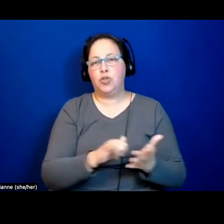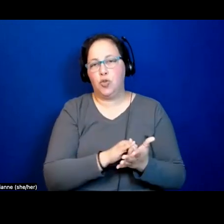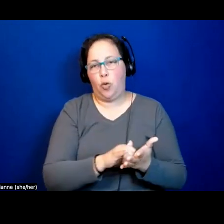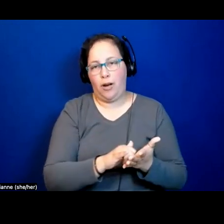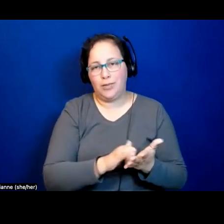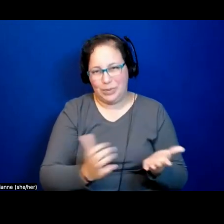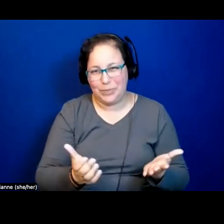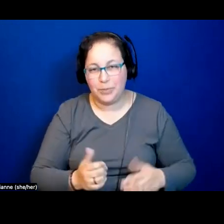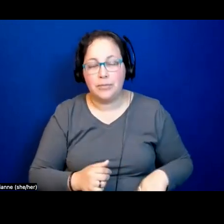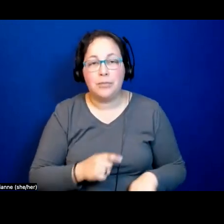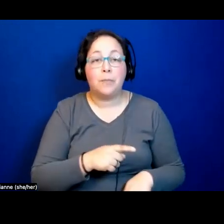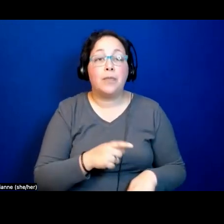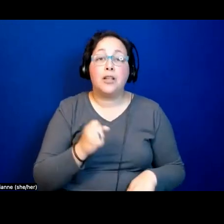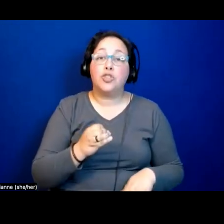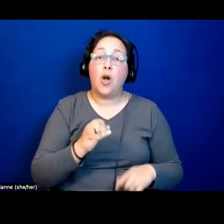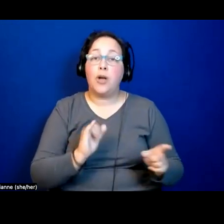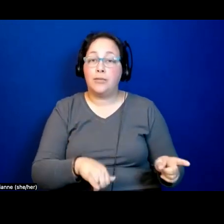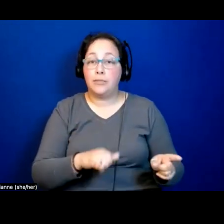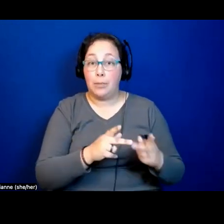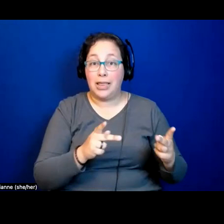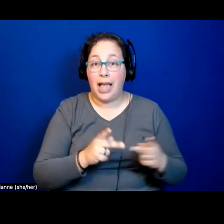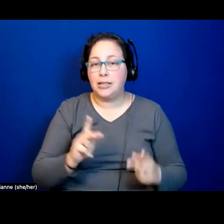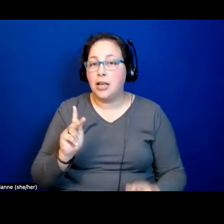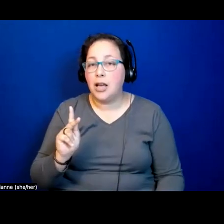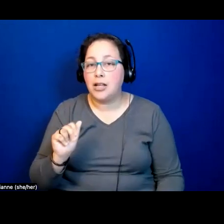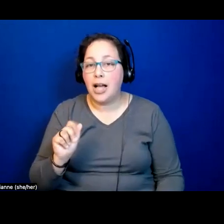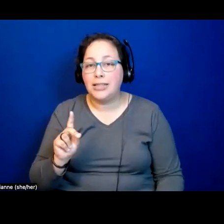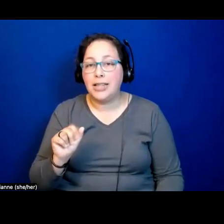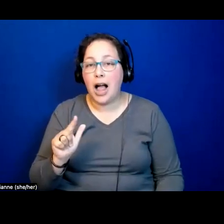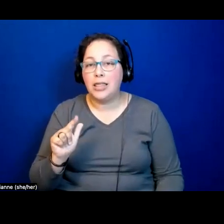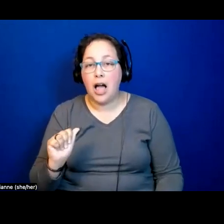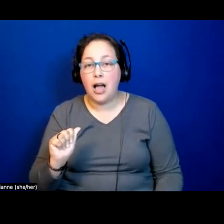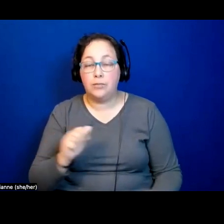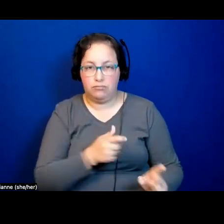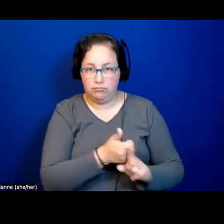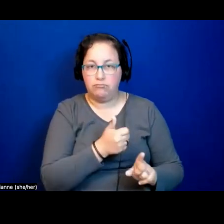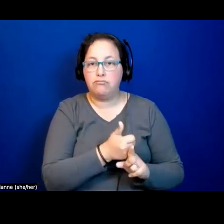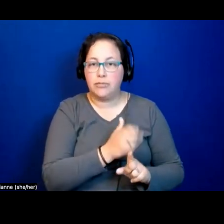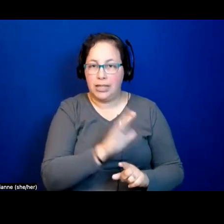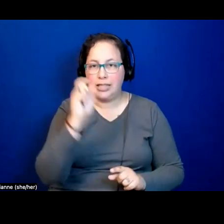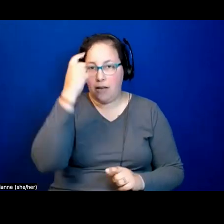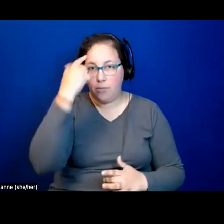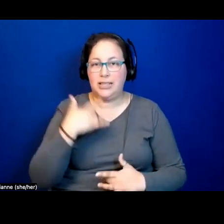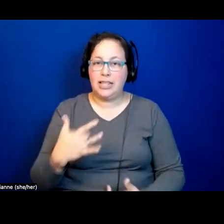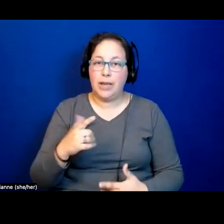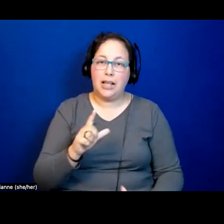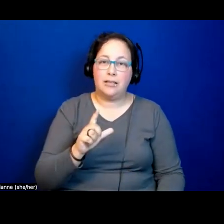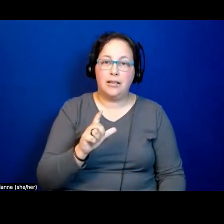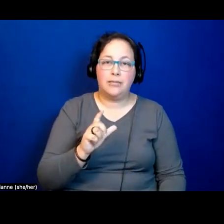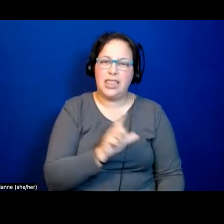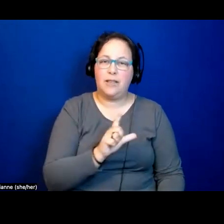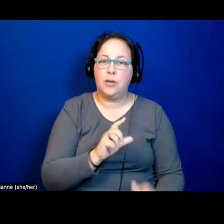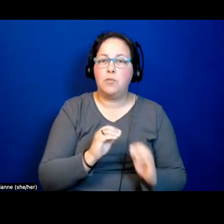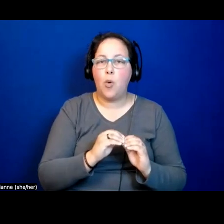And the fact that Kerala, which has had a left government, communist-socialist, communist-socialist,